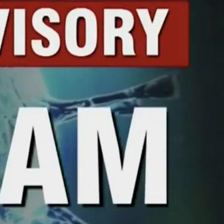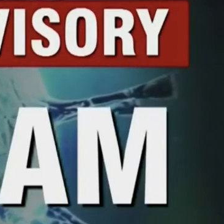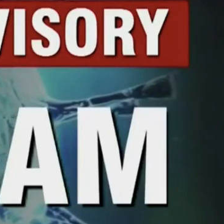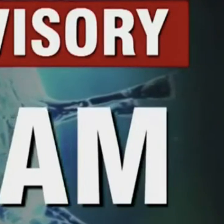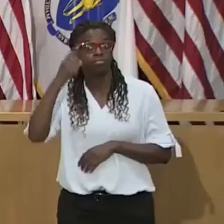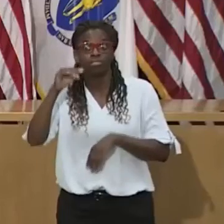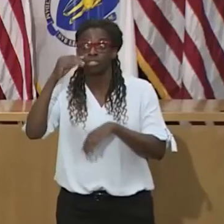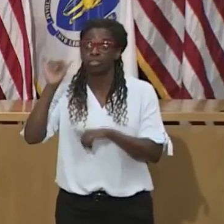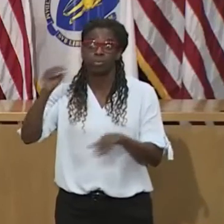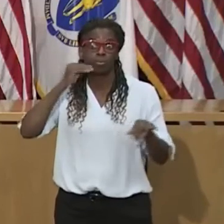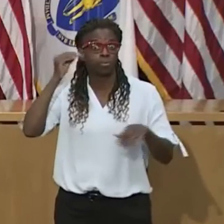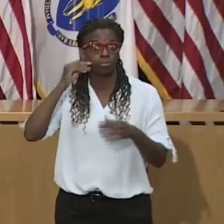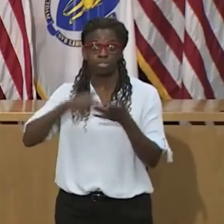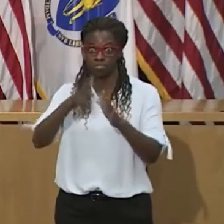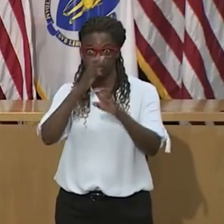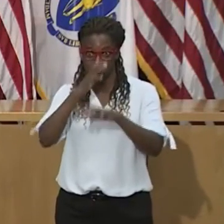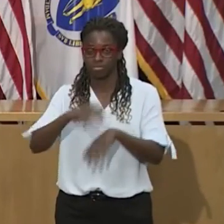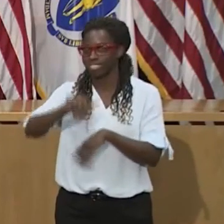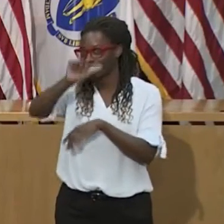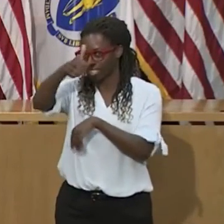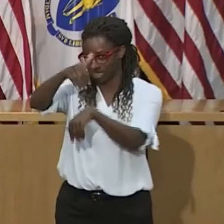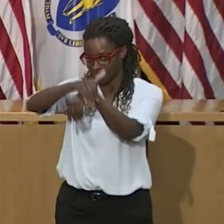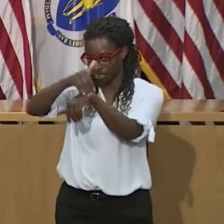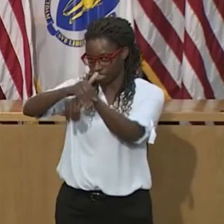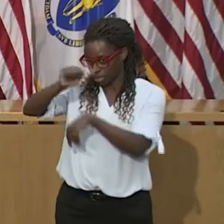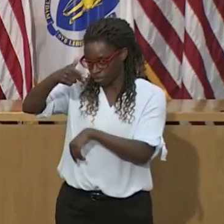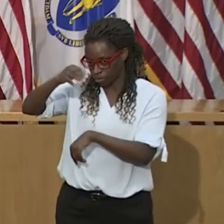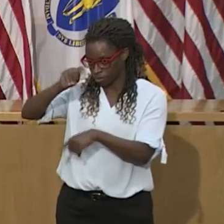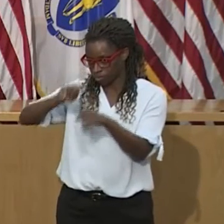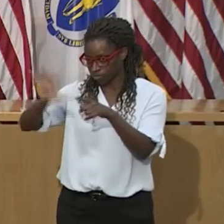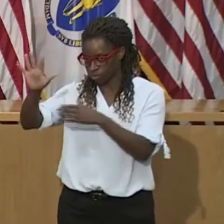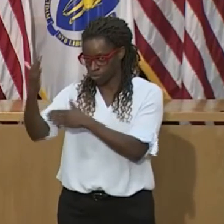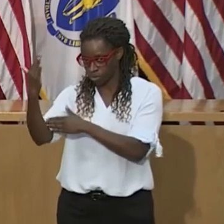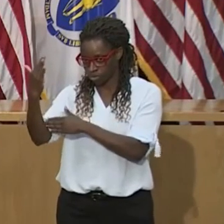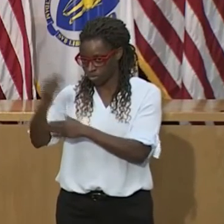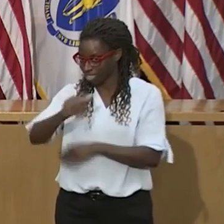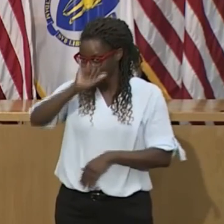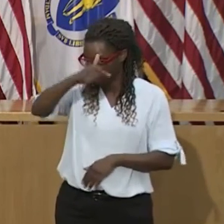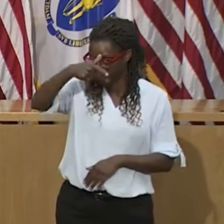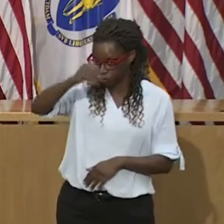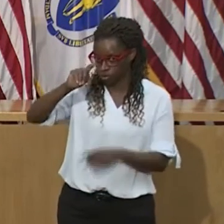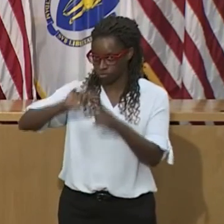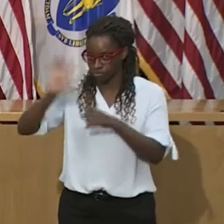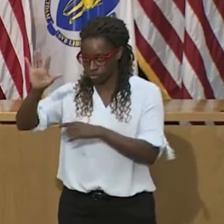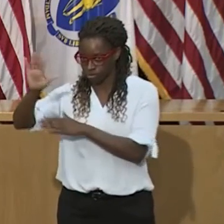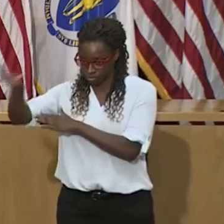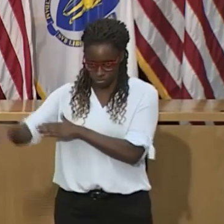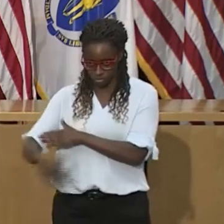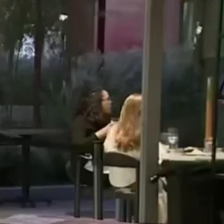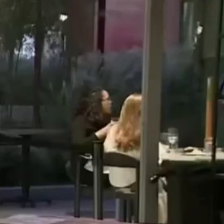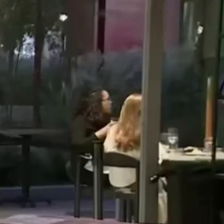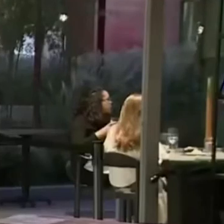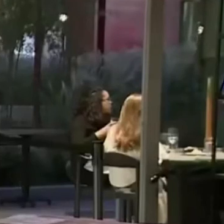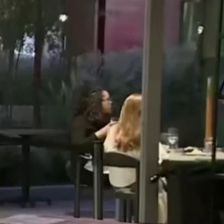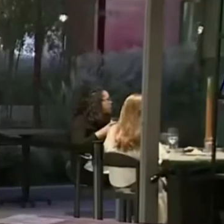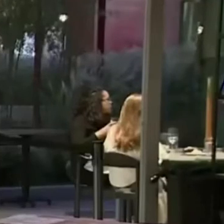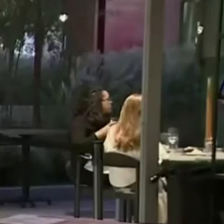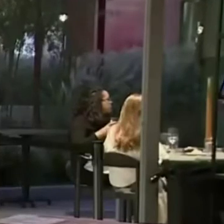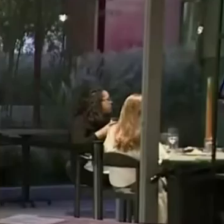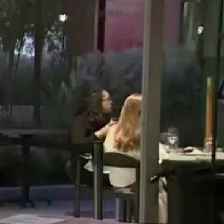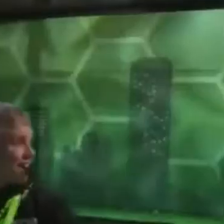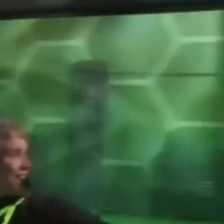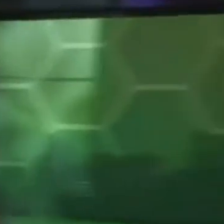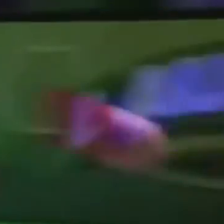to 5 a.m. Residents should stay home between these hours, with exceptions like going to work or to the grocery store. Because of this